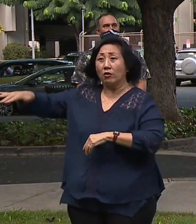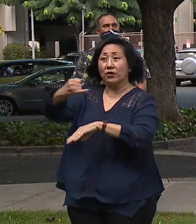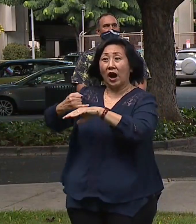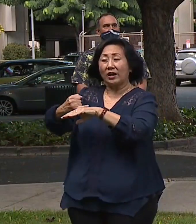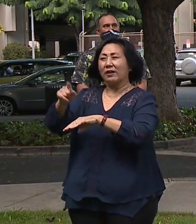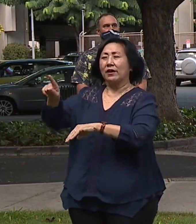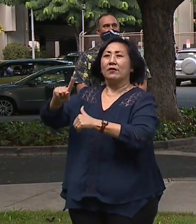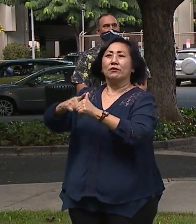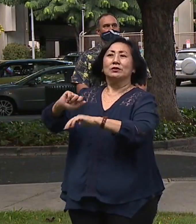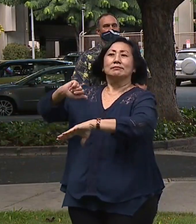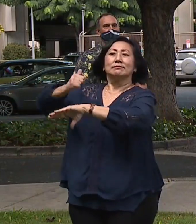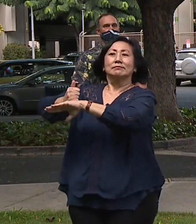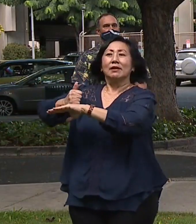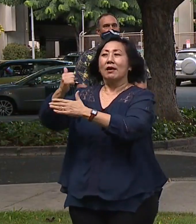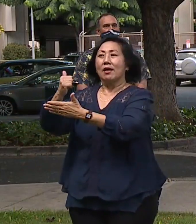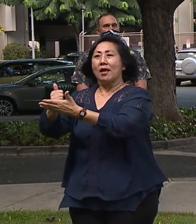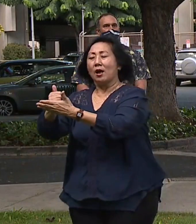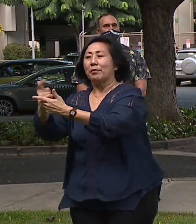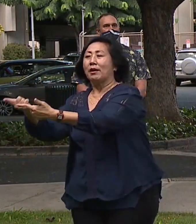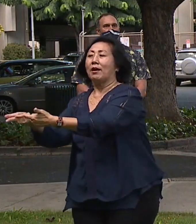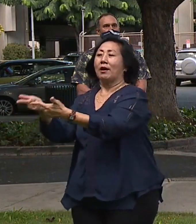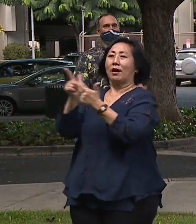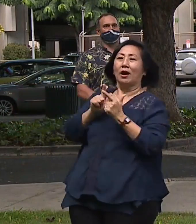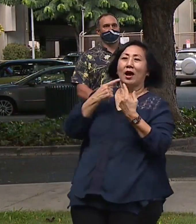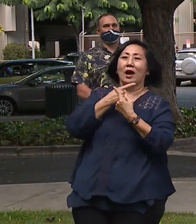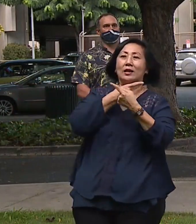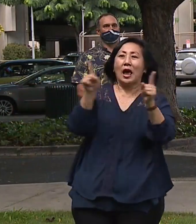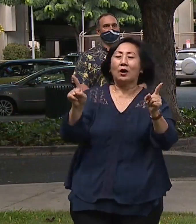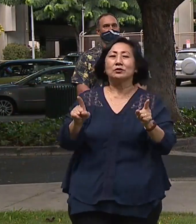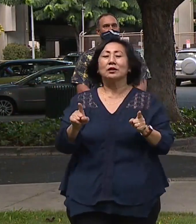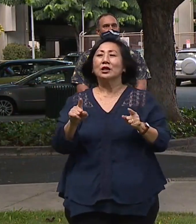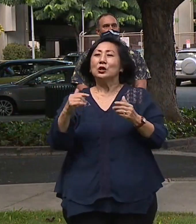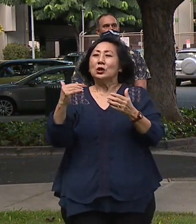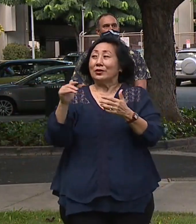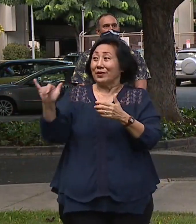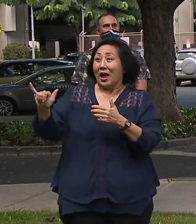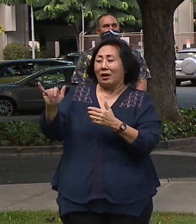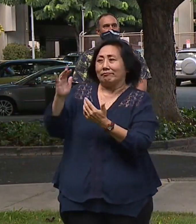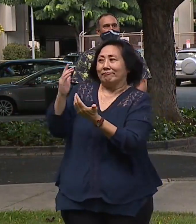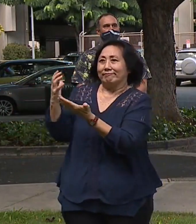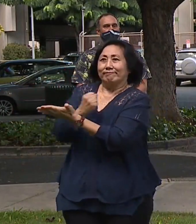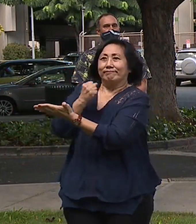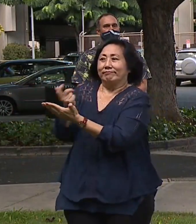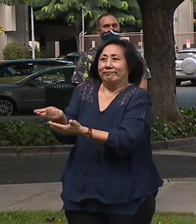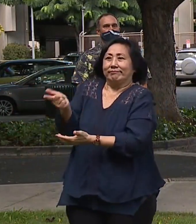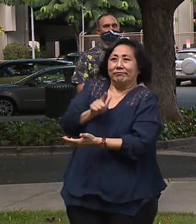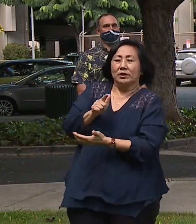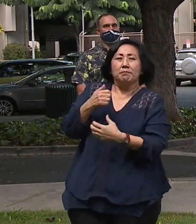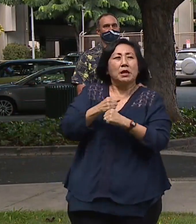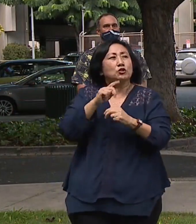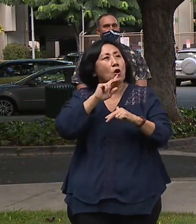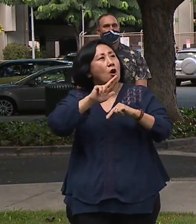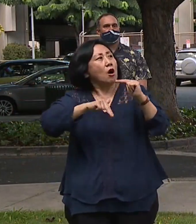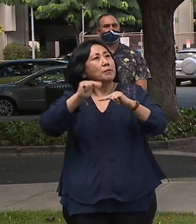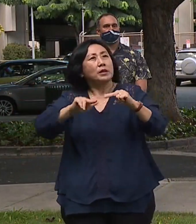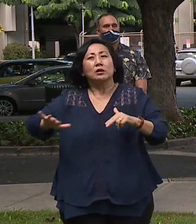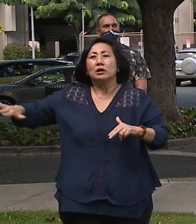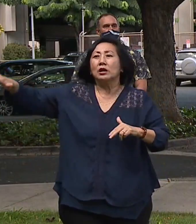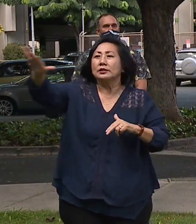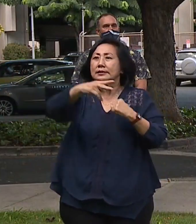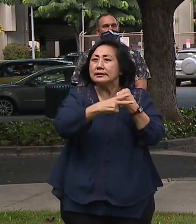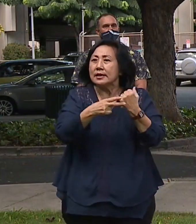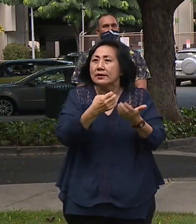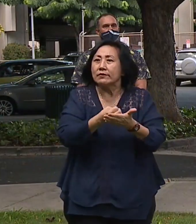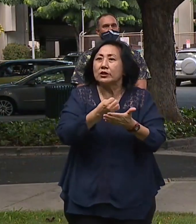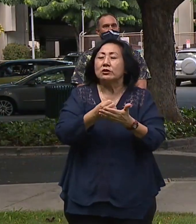really built a foundation for the announcement here today around building off of that and making sure that all our facilities are just as efficient, just